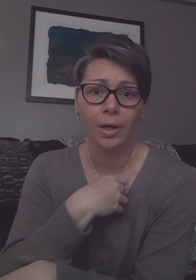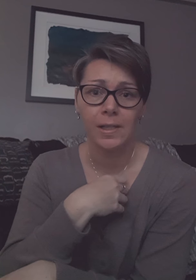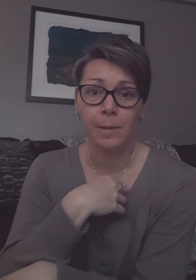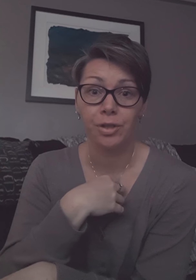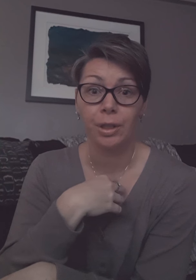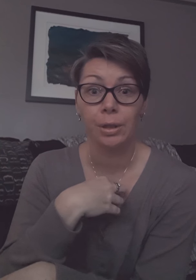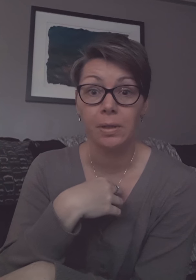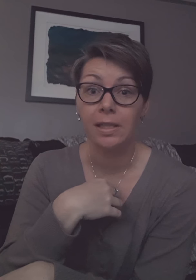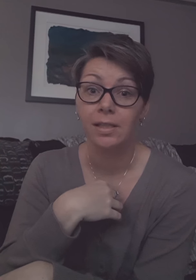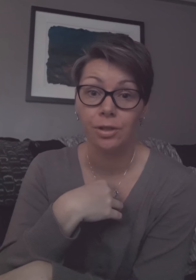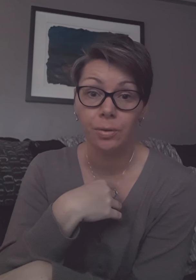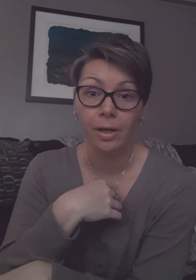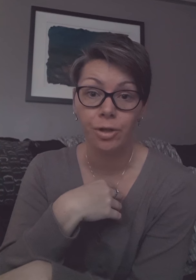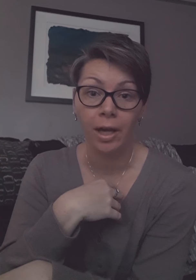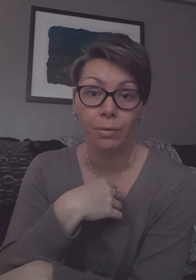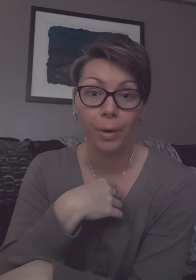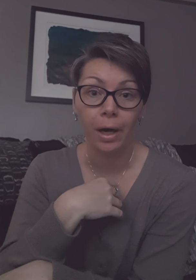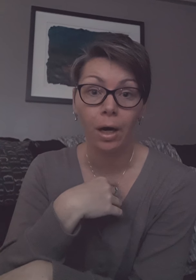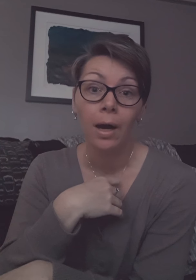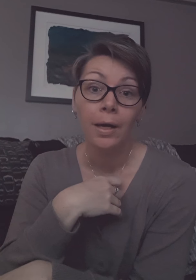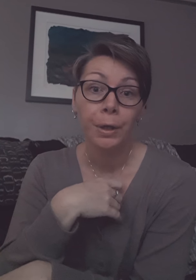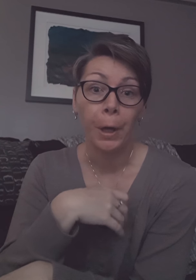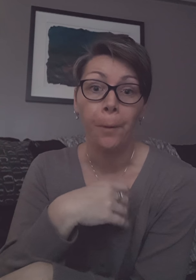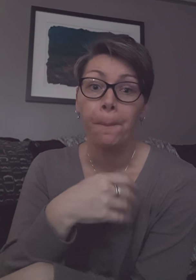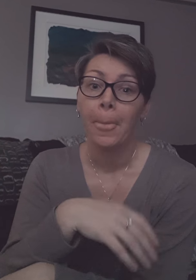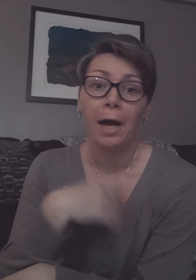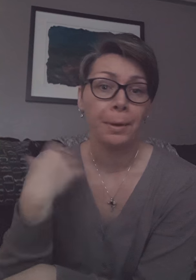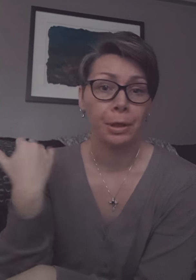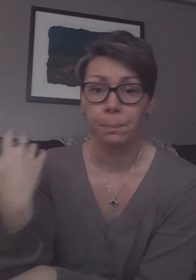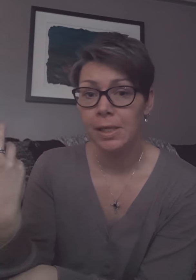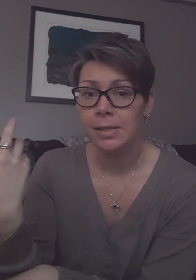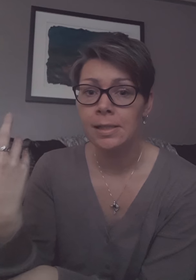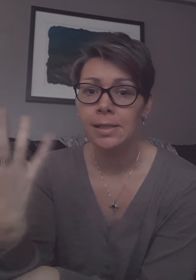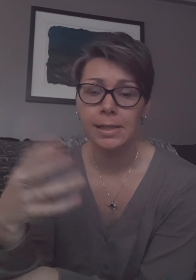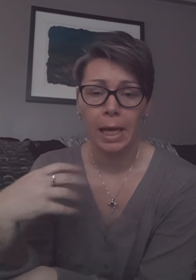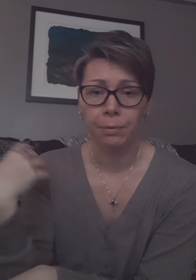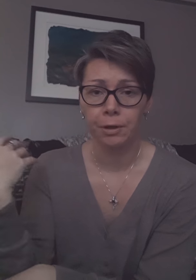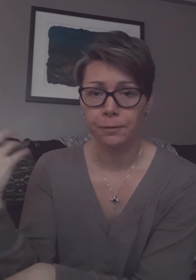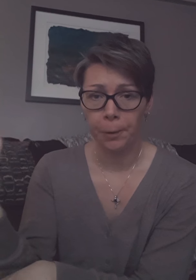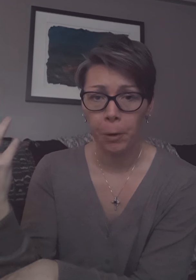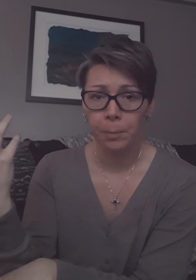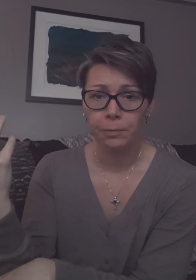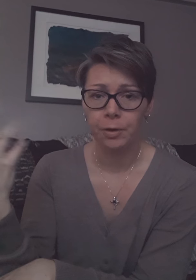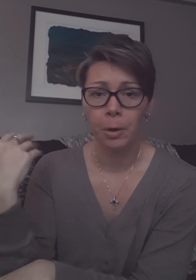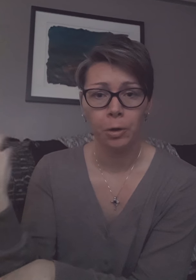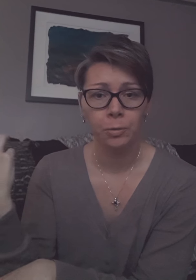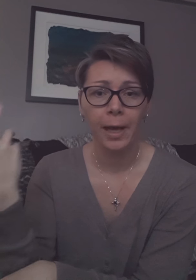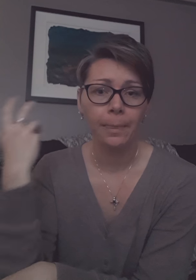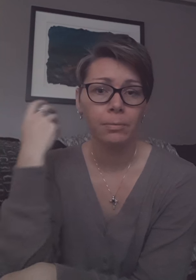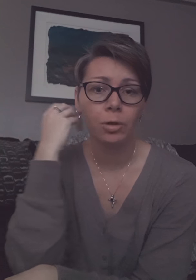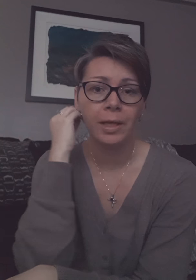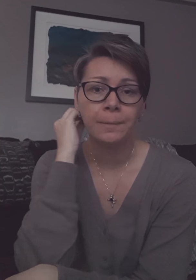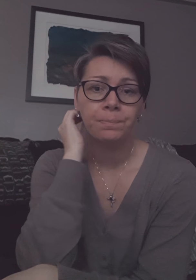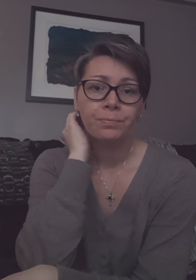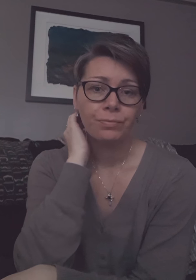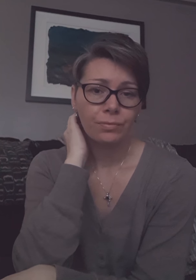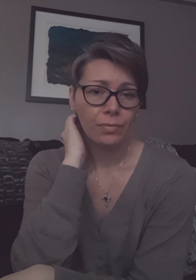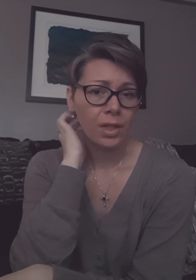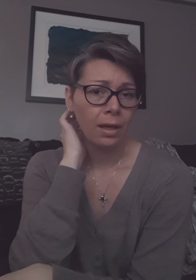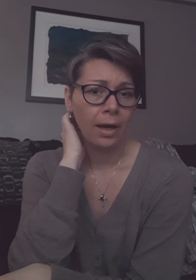an especially unique situation where you know I'm a little business and I work for home from home at the moment uh